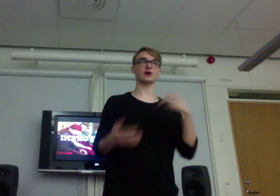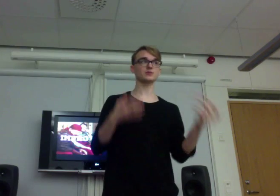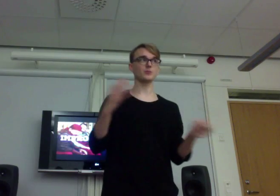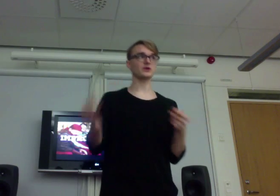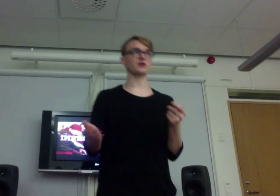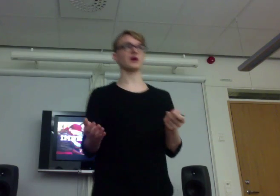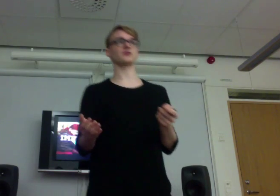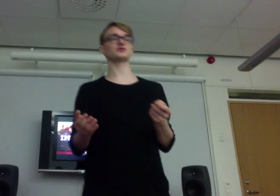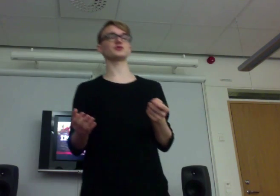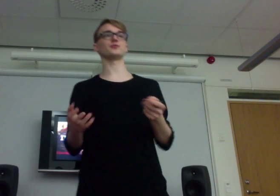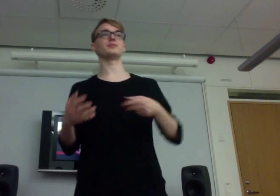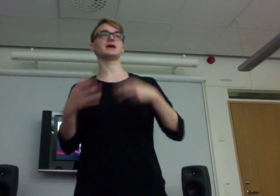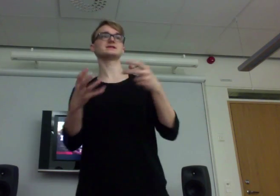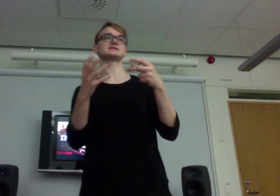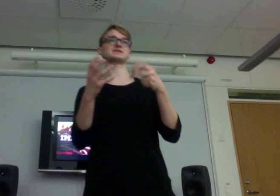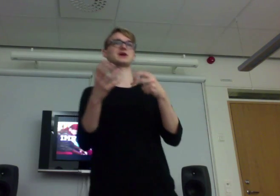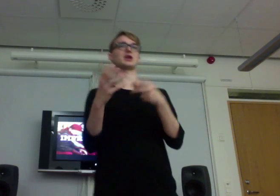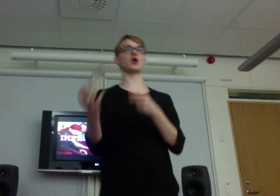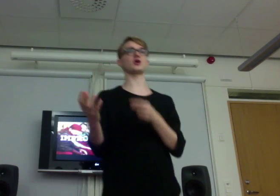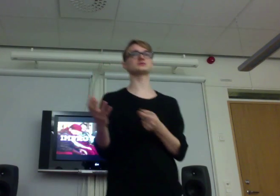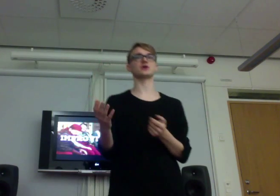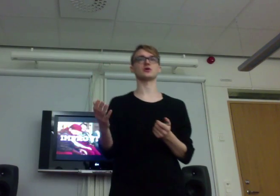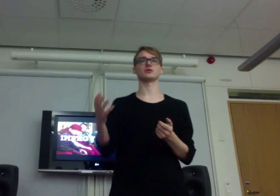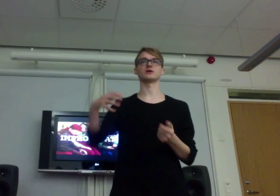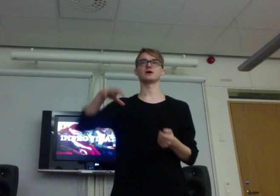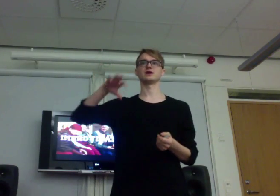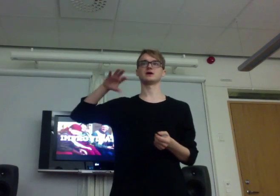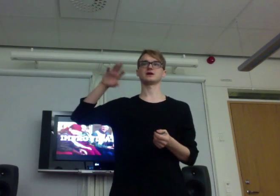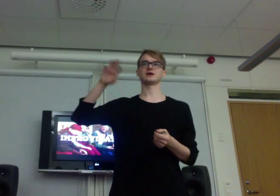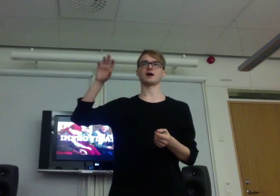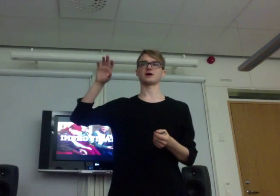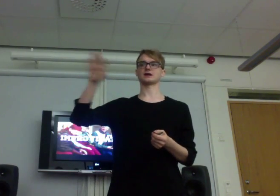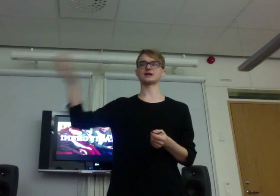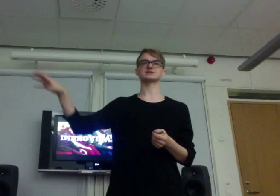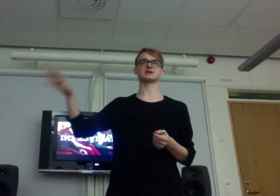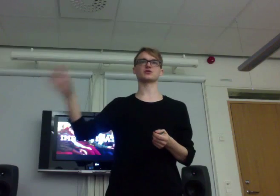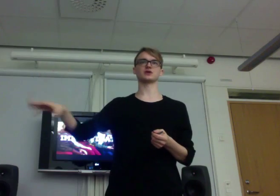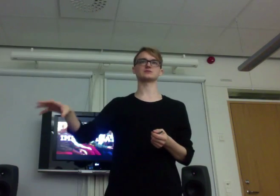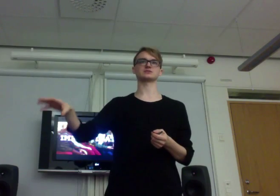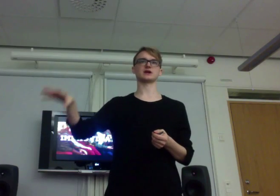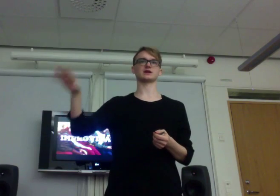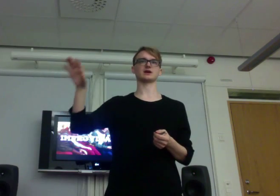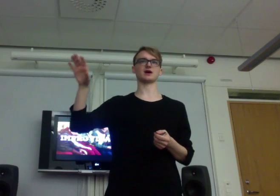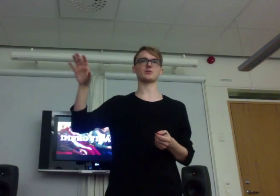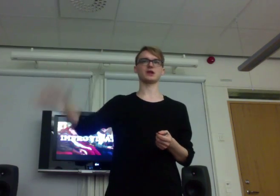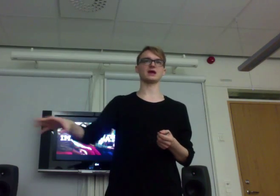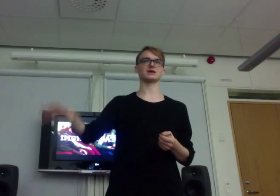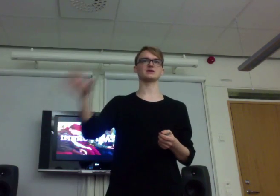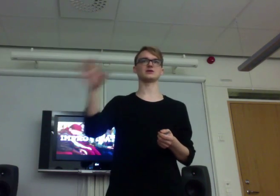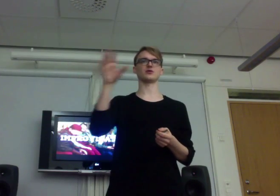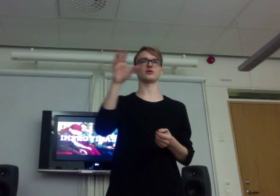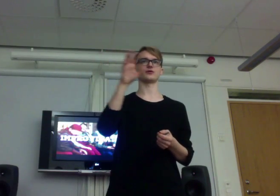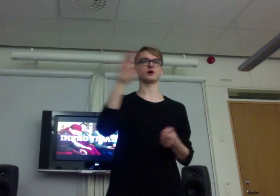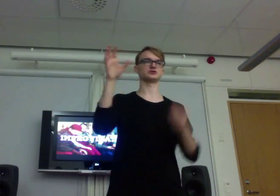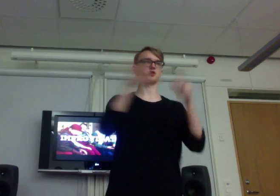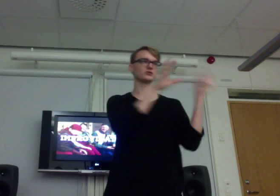popular now to base LARPs on classic themes, like play or genre.